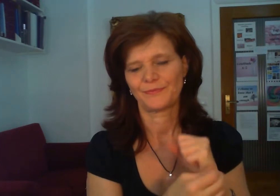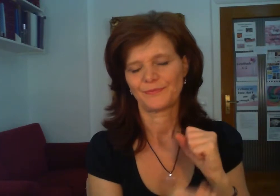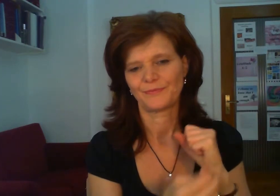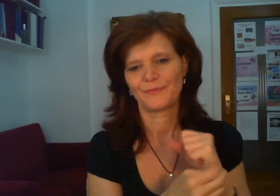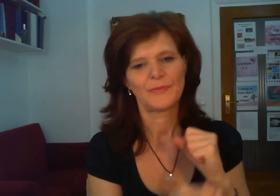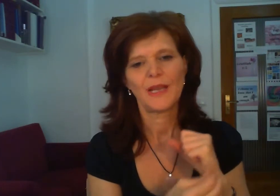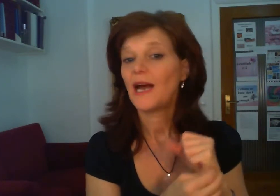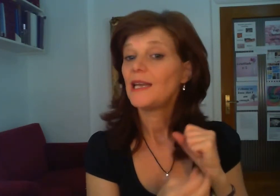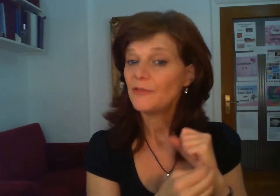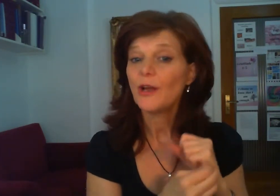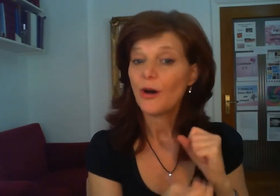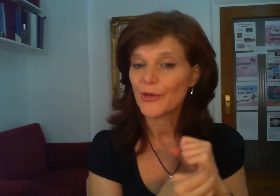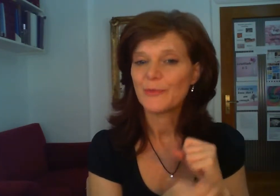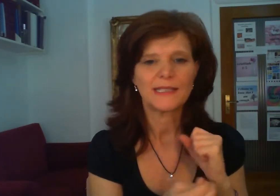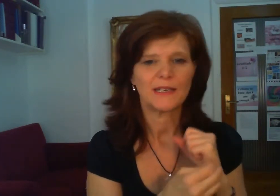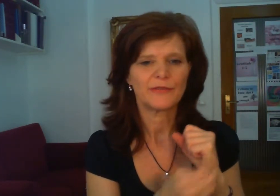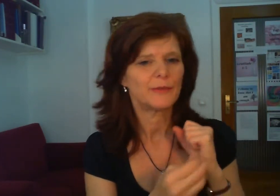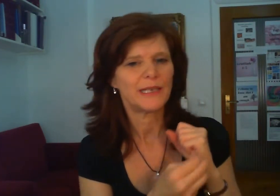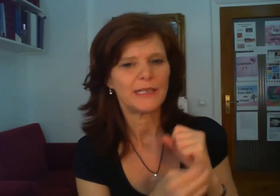i love and honor myself completely